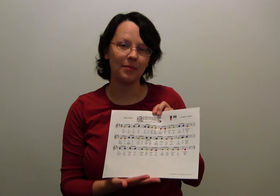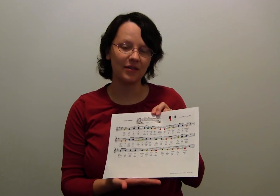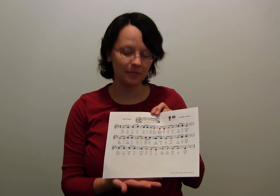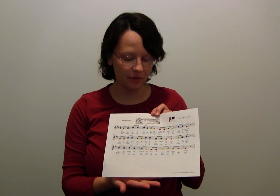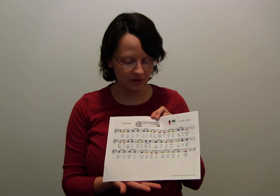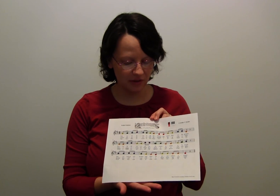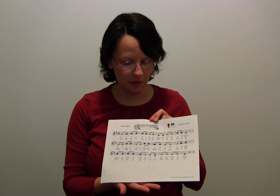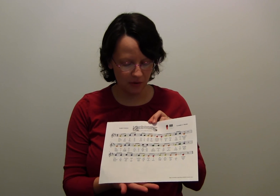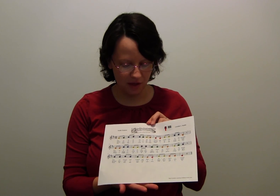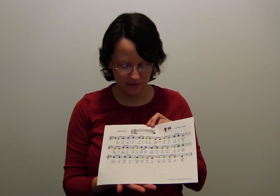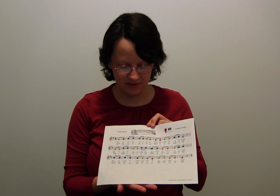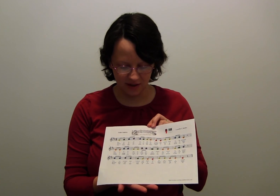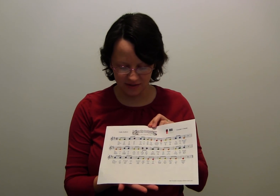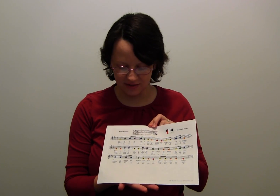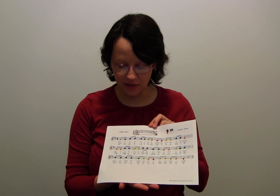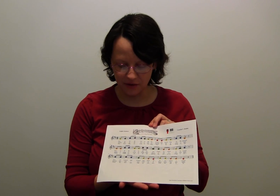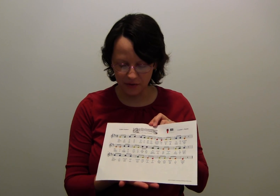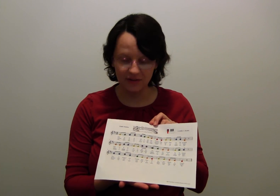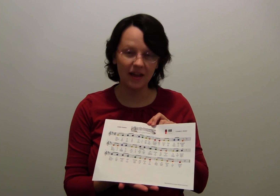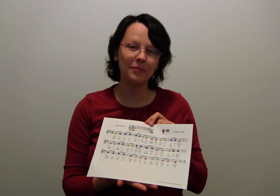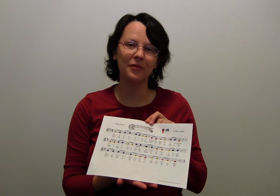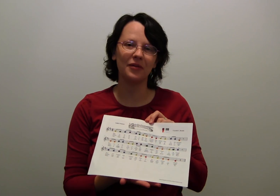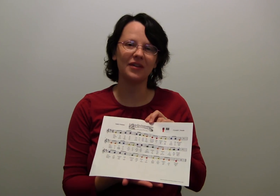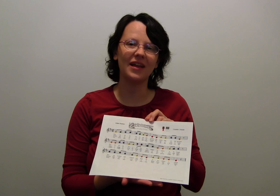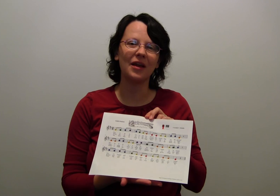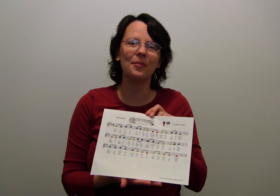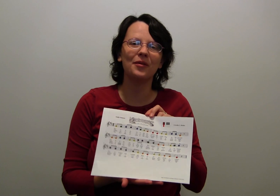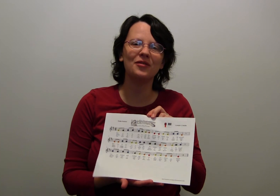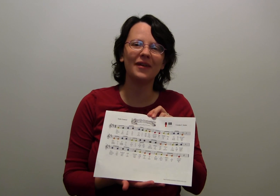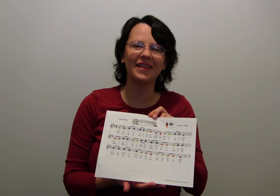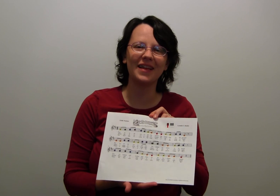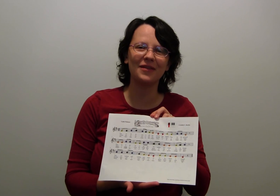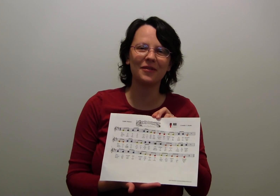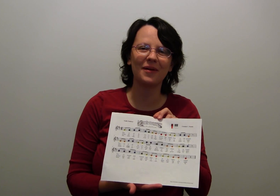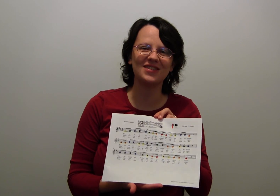printable to go along with this song that's color coded to help you learn it and I hope you enjoy it. Thank you for watching.